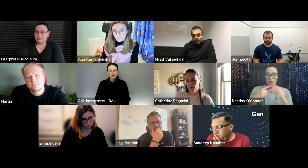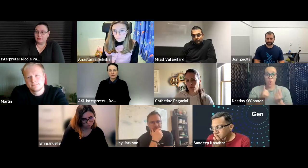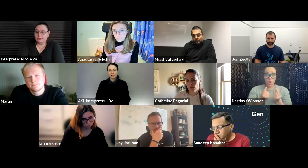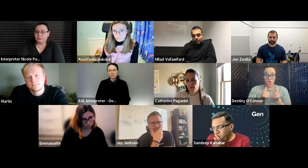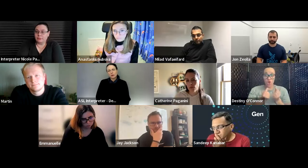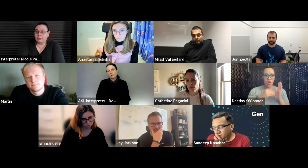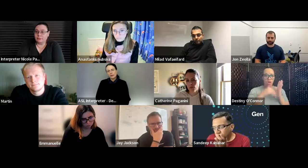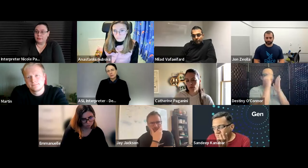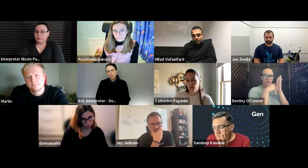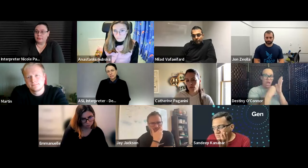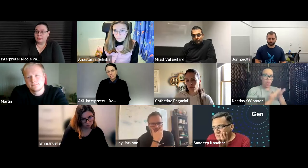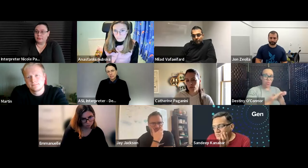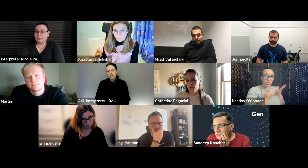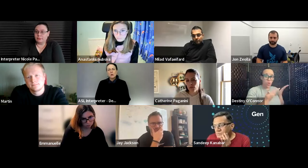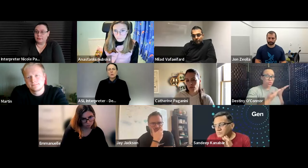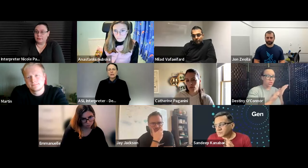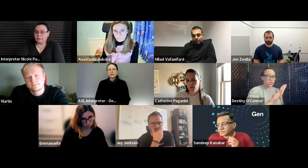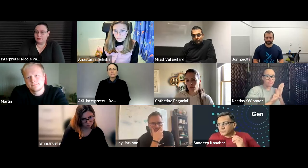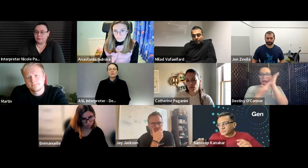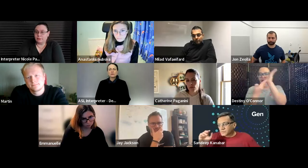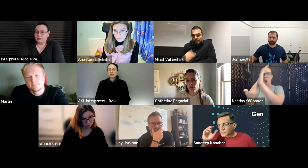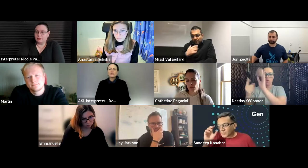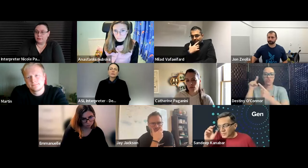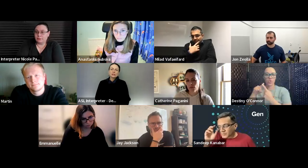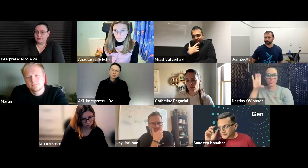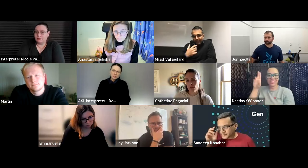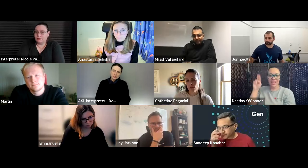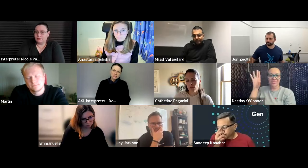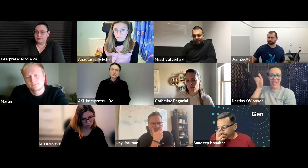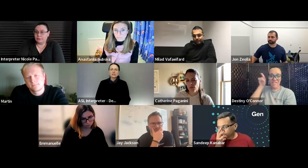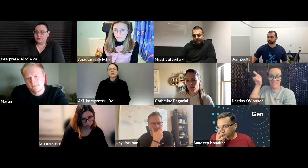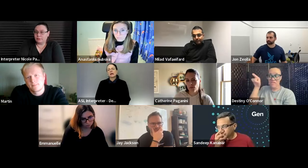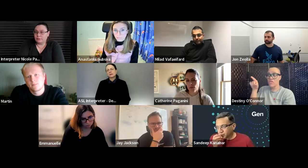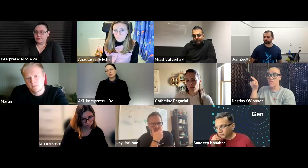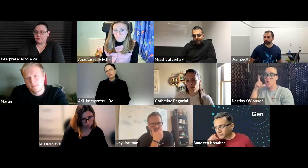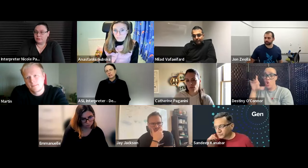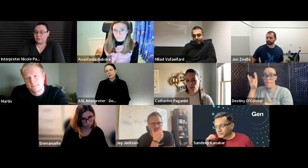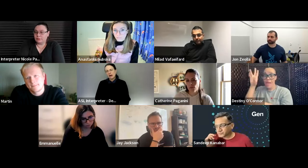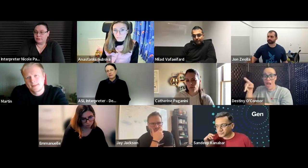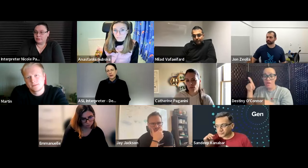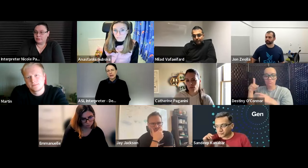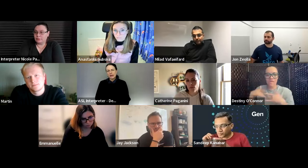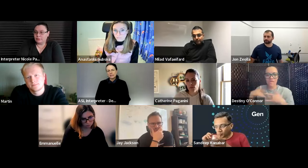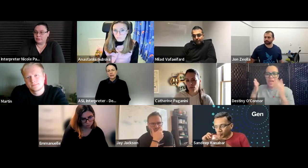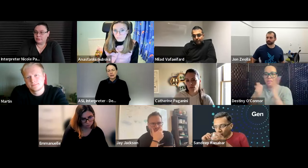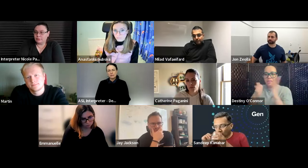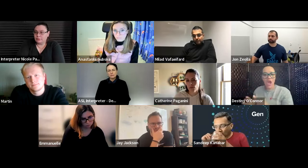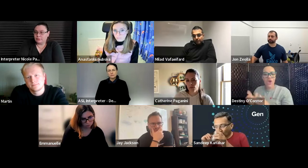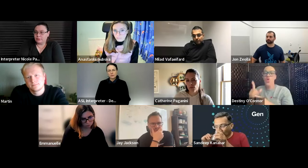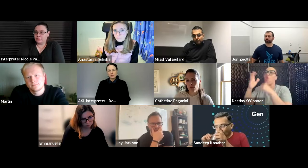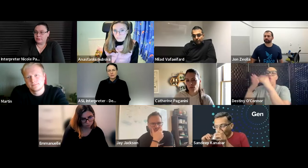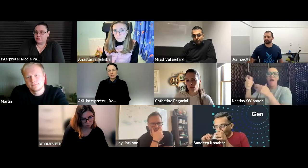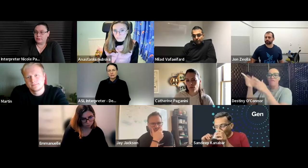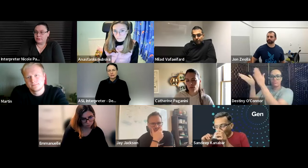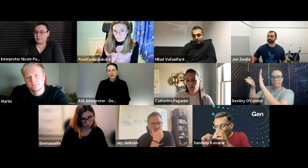it's not really for us to worry about the logistics we can give them resources um to cncf and um